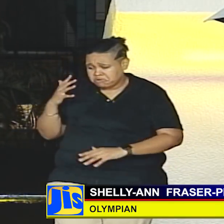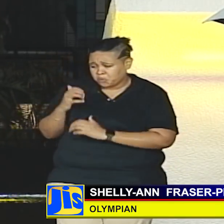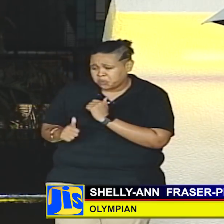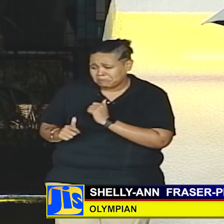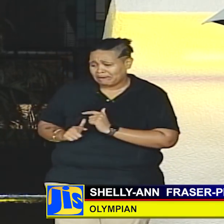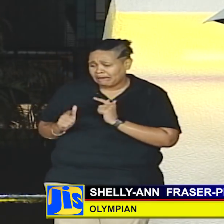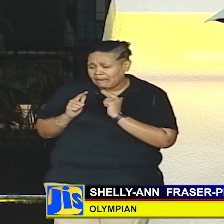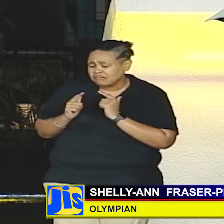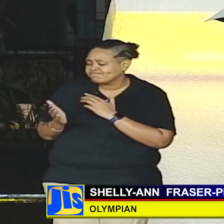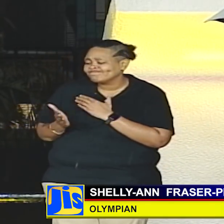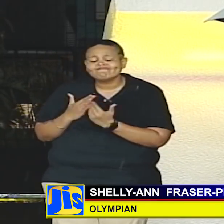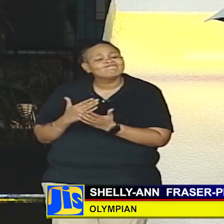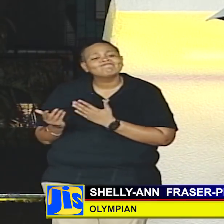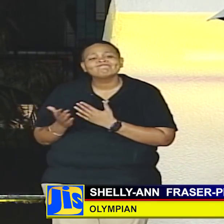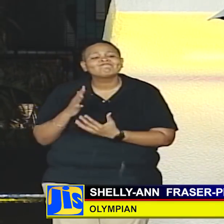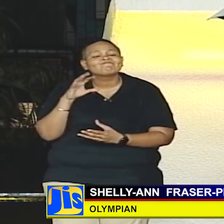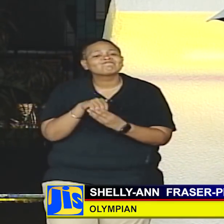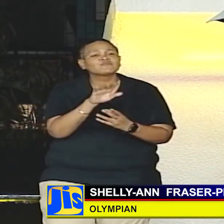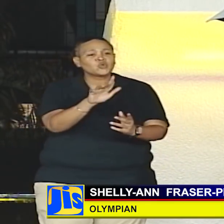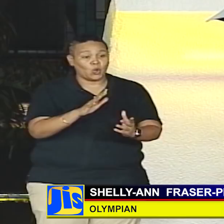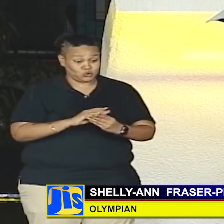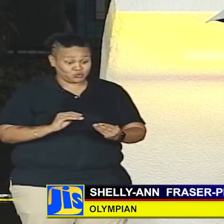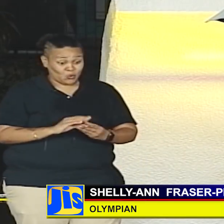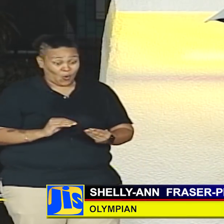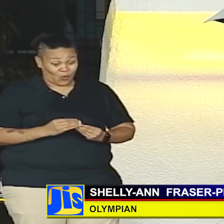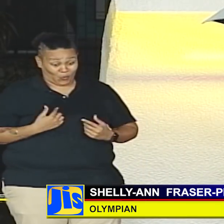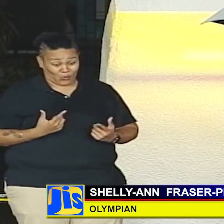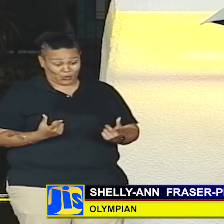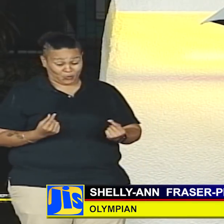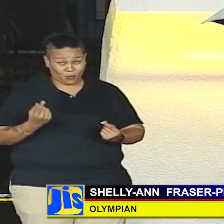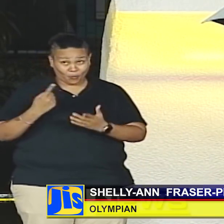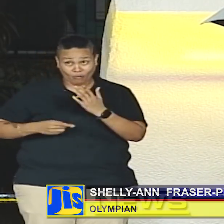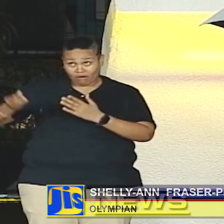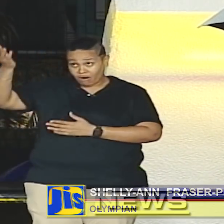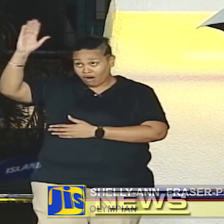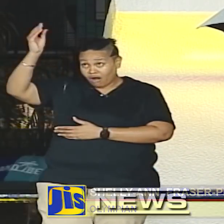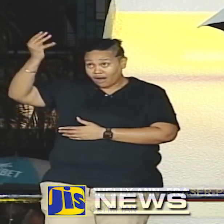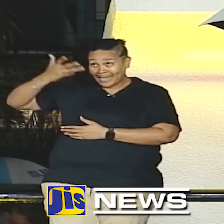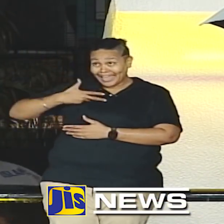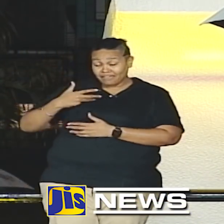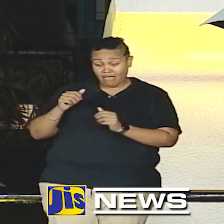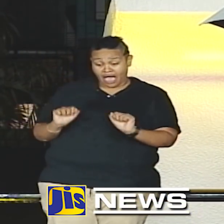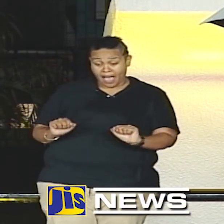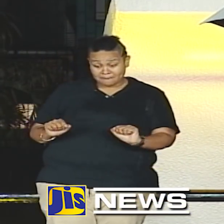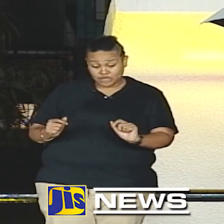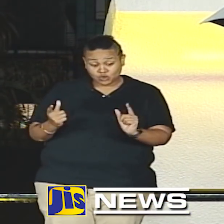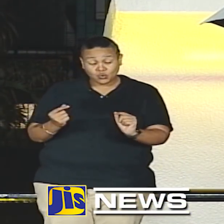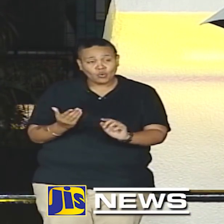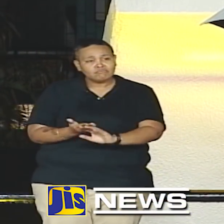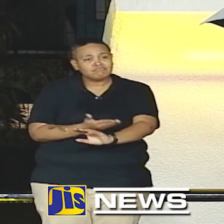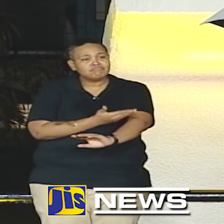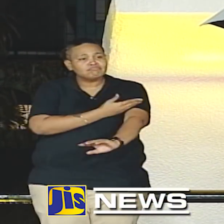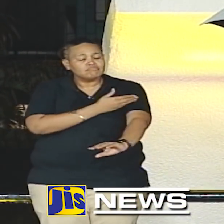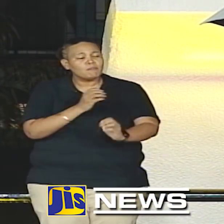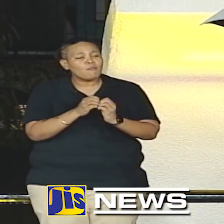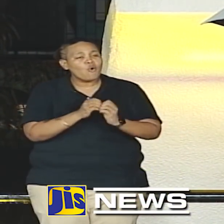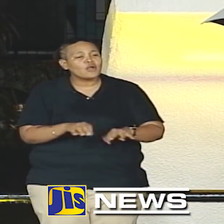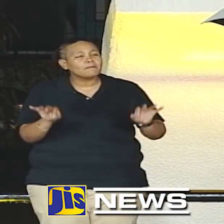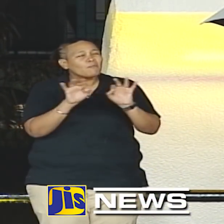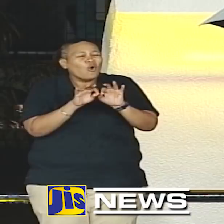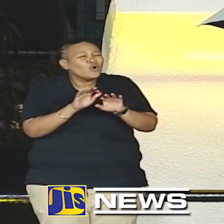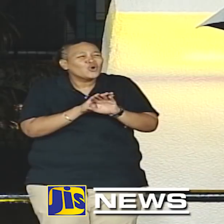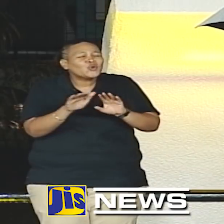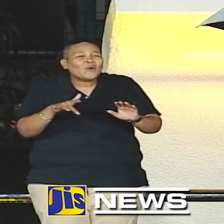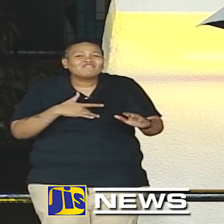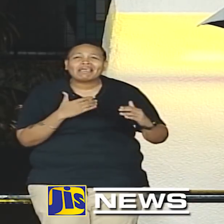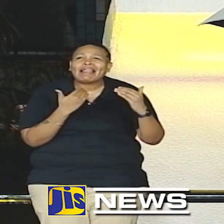you start life are part of the story. What you do with what God has given you, the ability to do, is more important. Do not